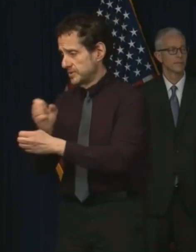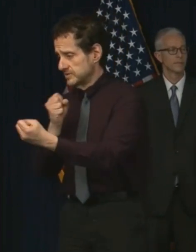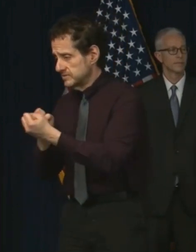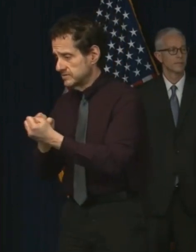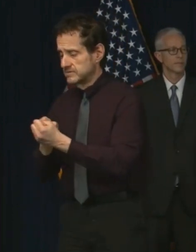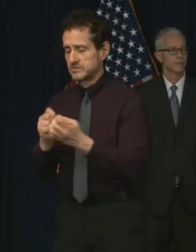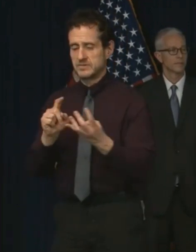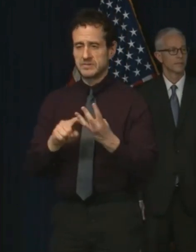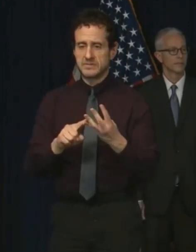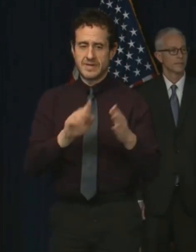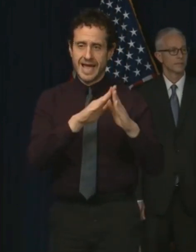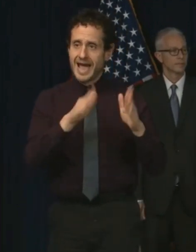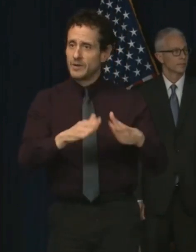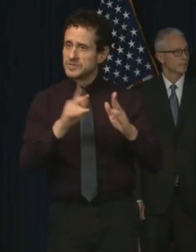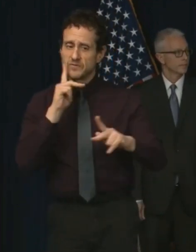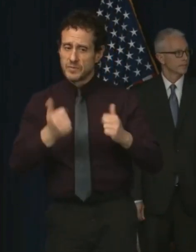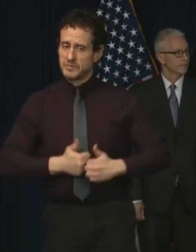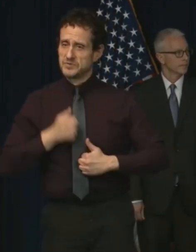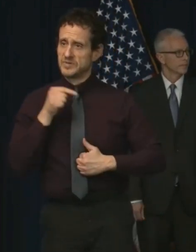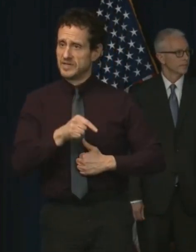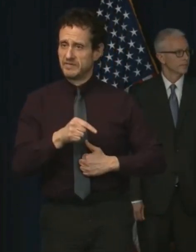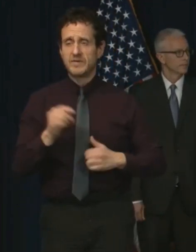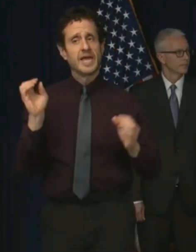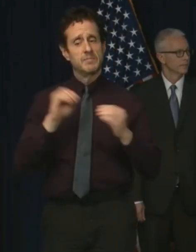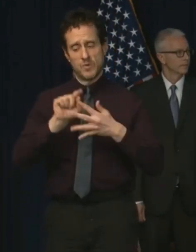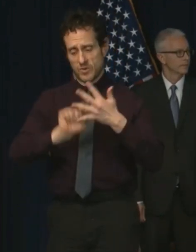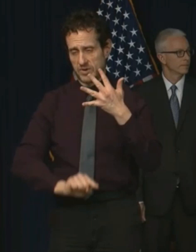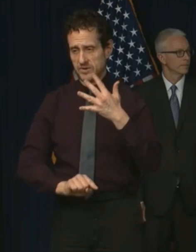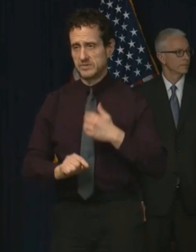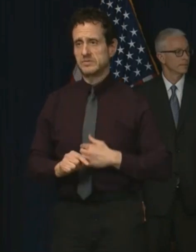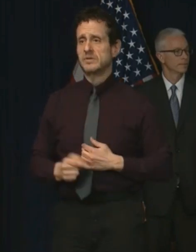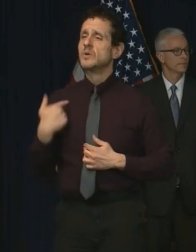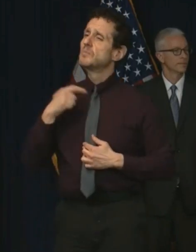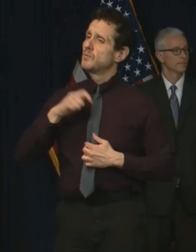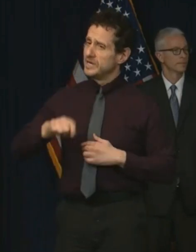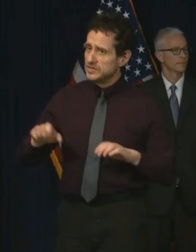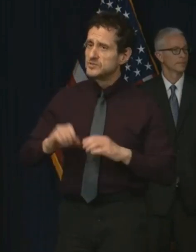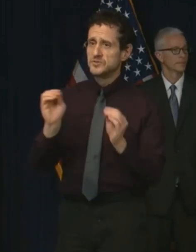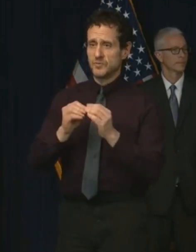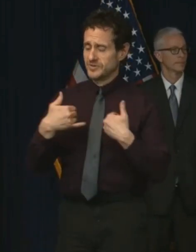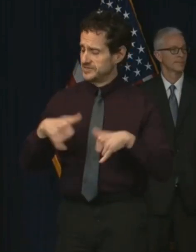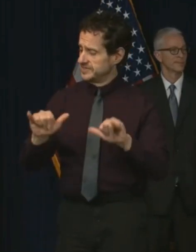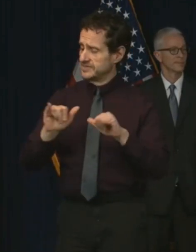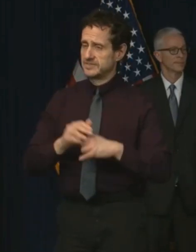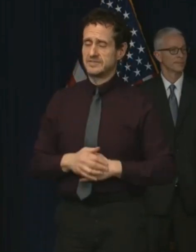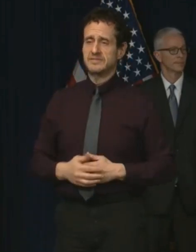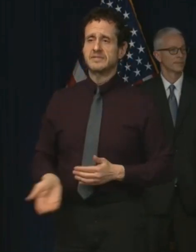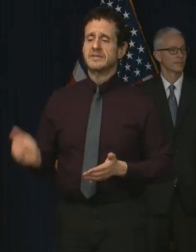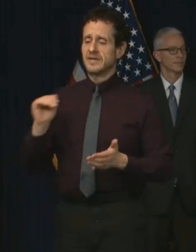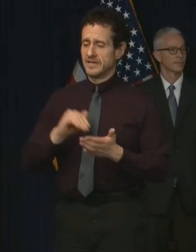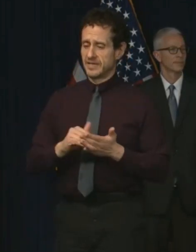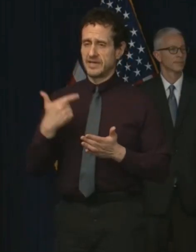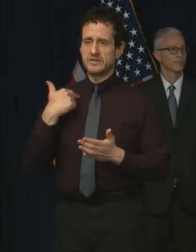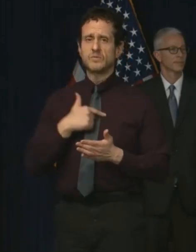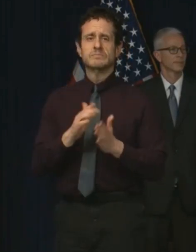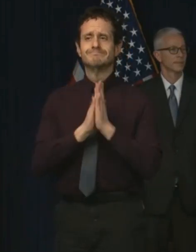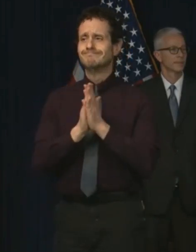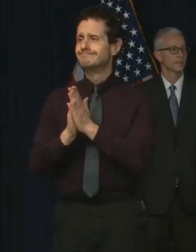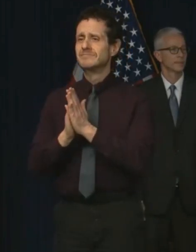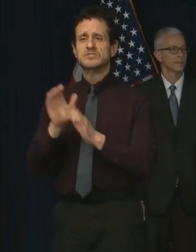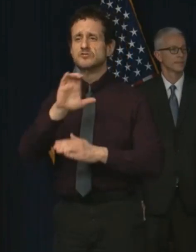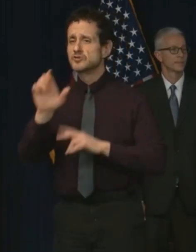housing, and much, much more. However, more is still needed. That is why, again, we are calling on